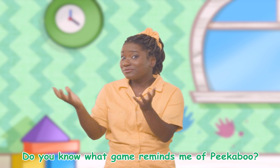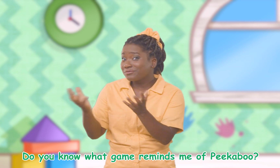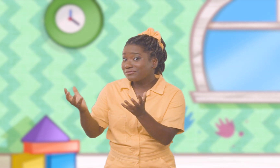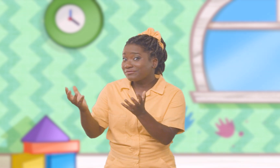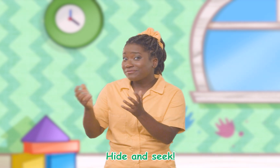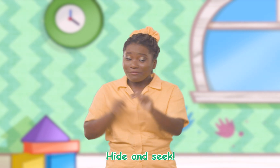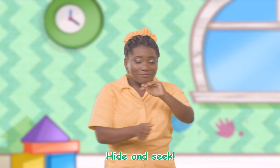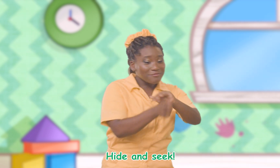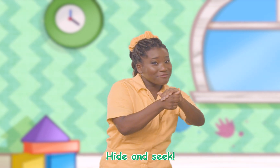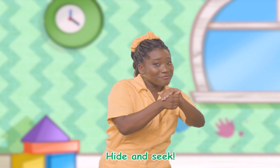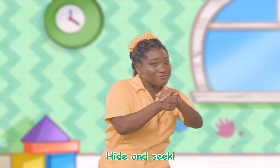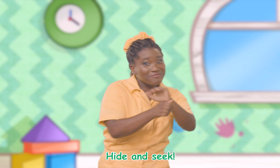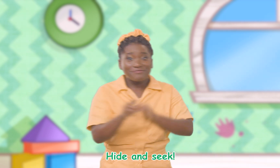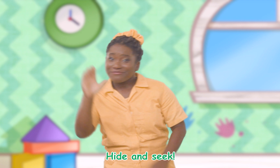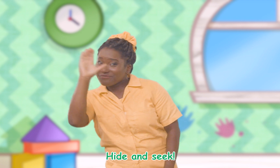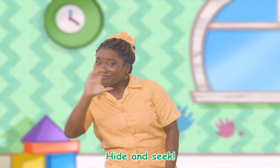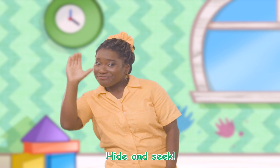Peek-boo! and seek!